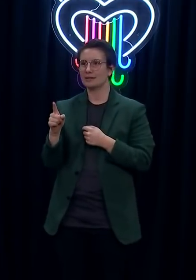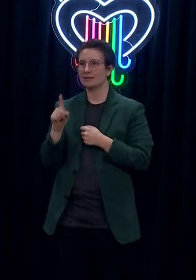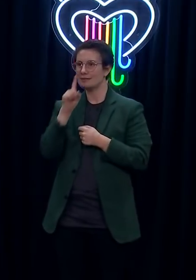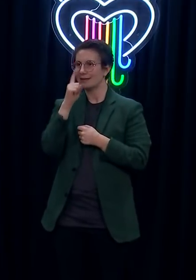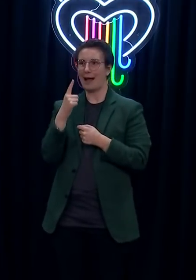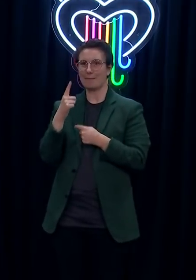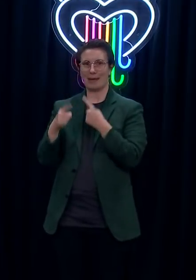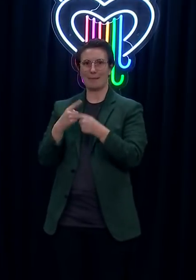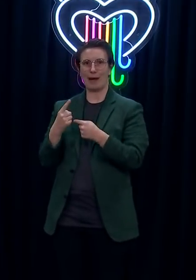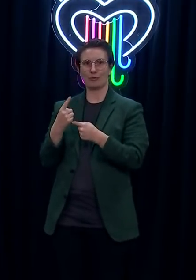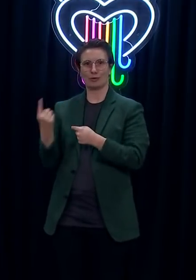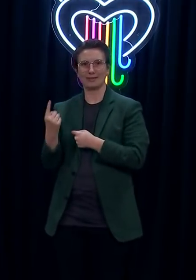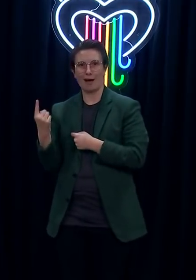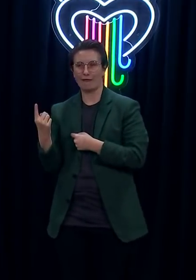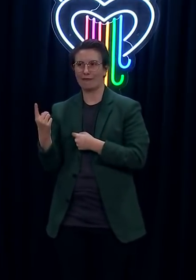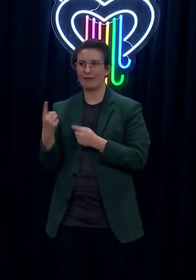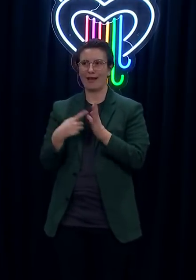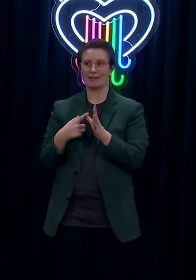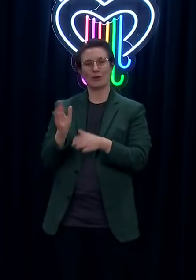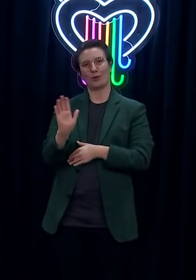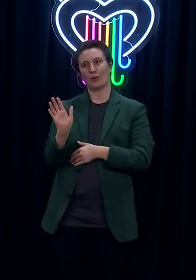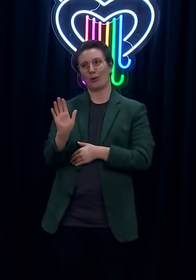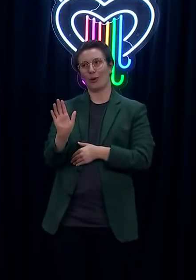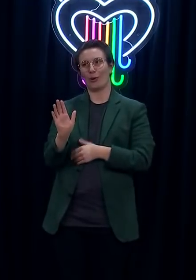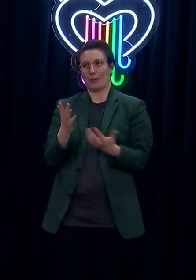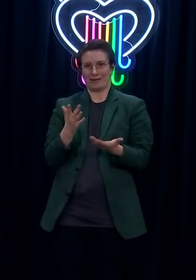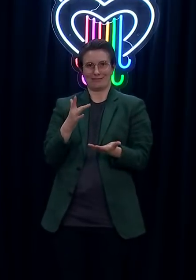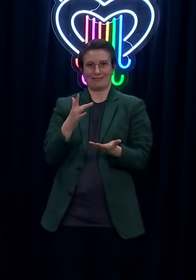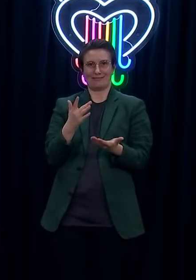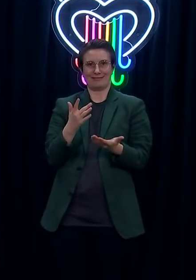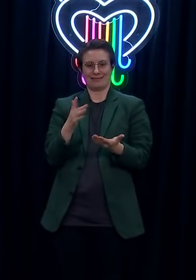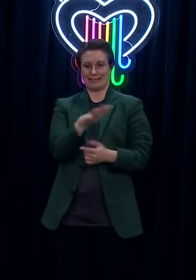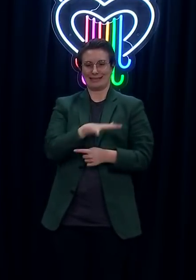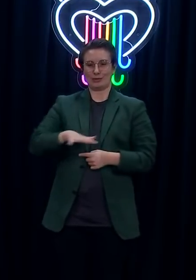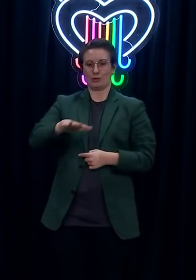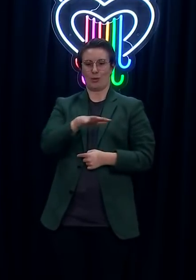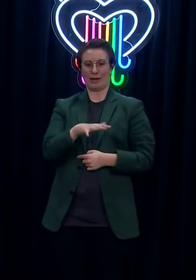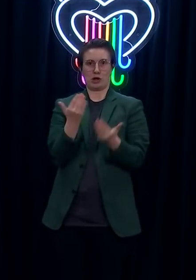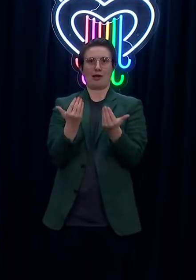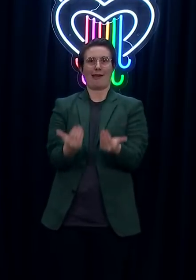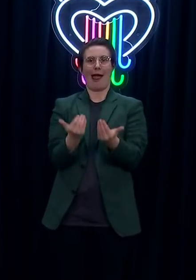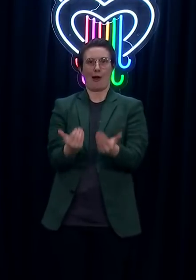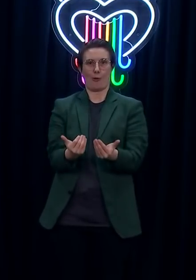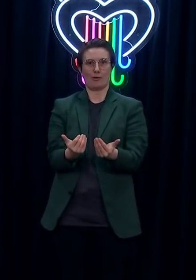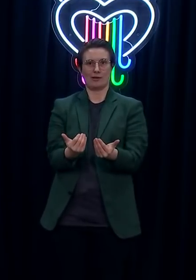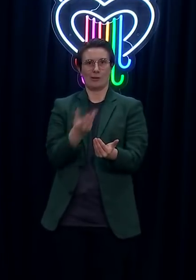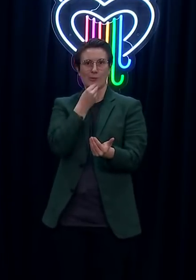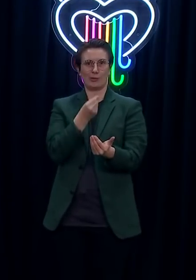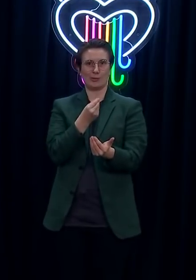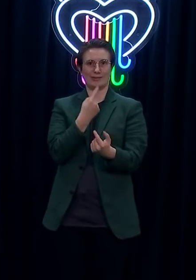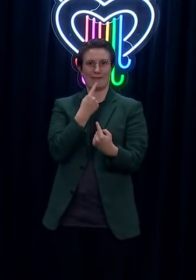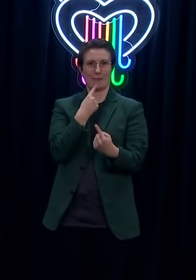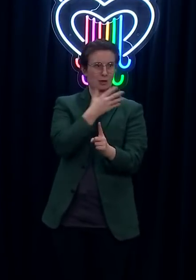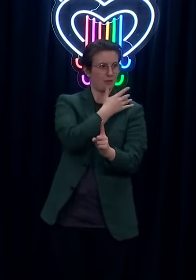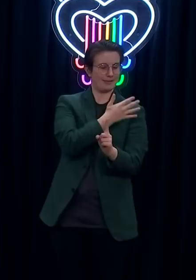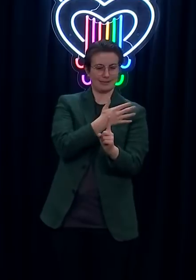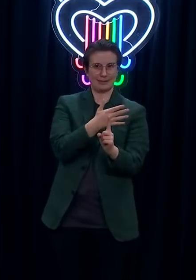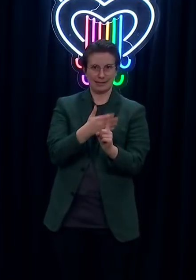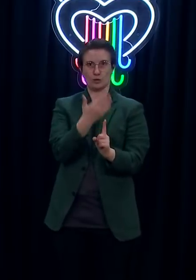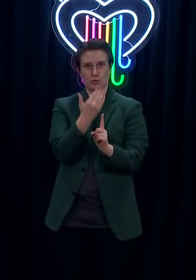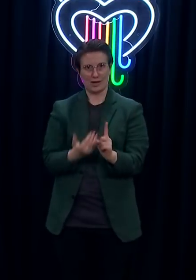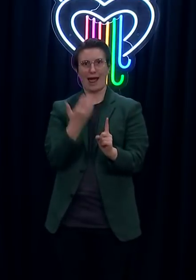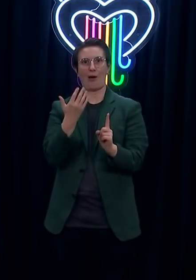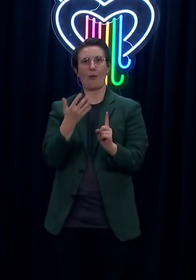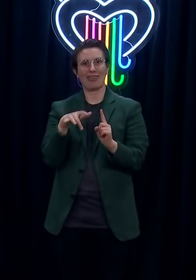No, but I guess if you're looking for real-timing, we're in the middle of it right now. I mean, if you're going to assess something, you need to have a little bit of ability to cast